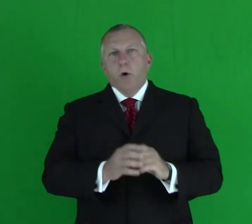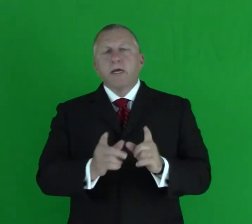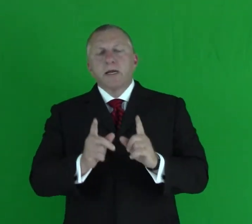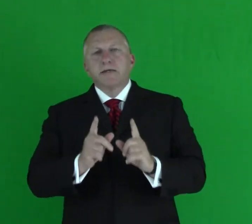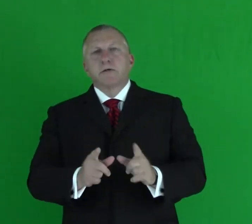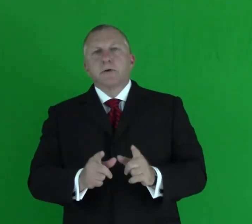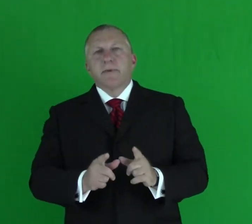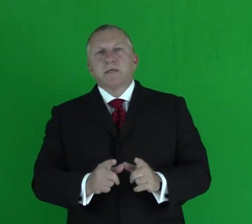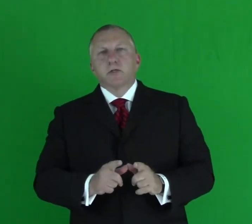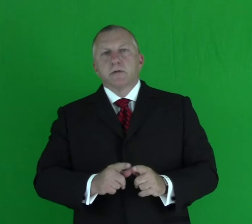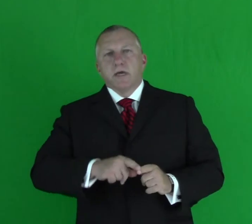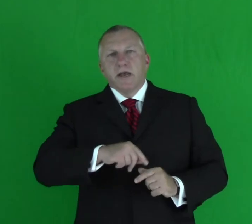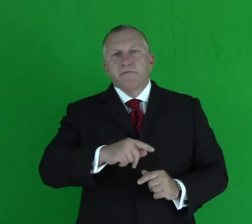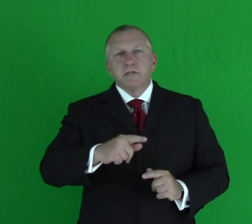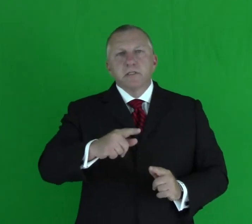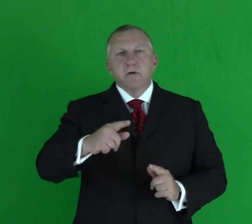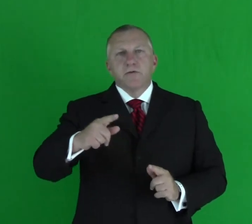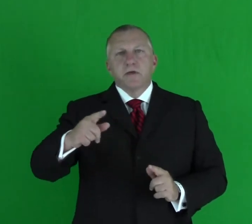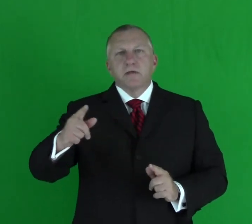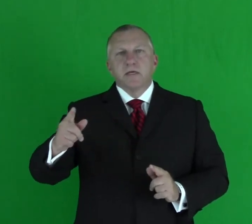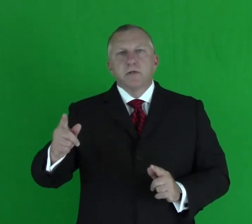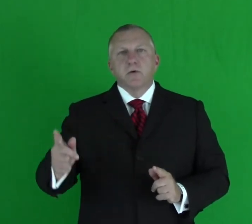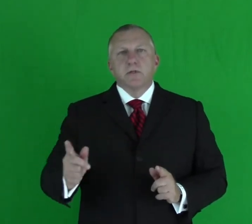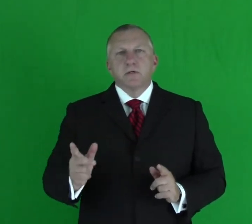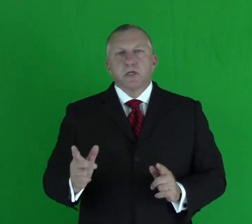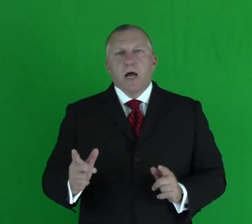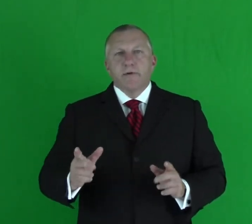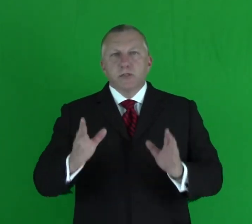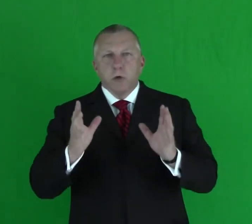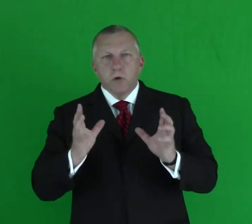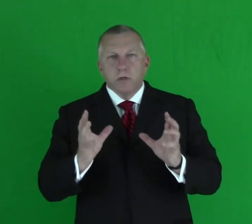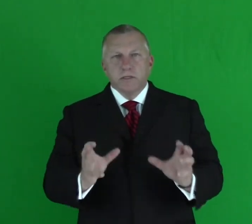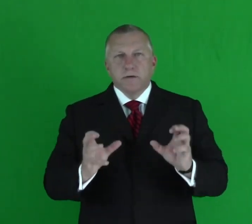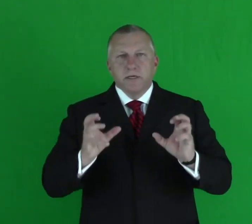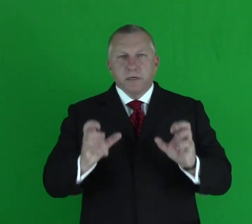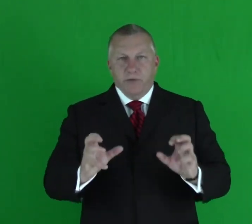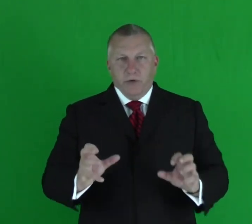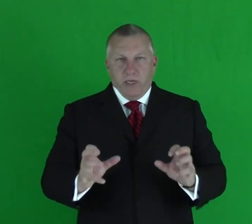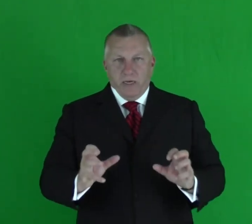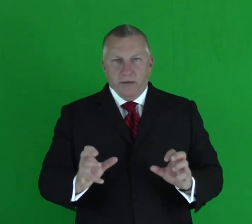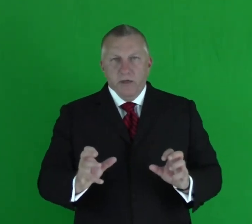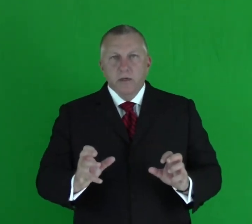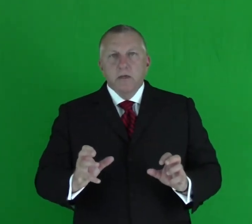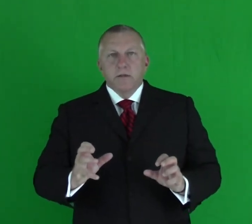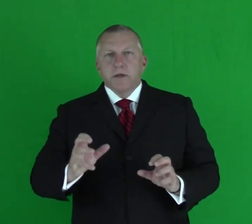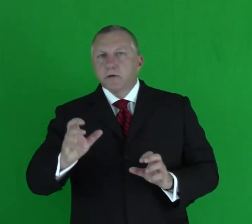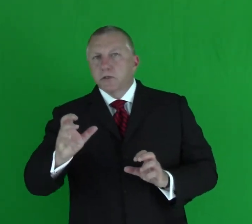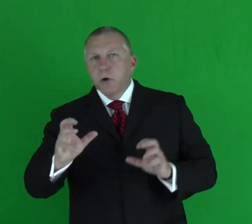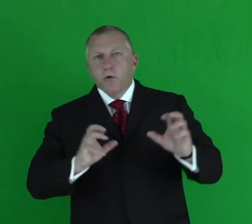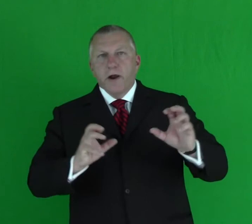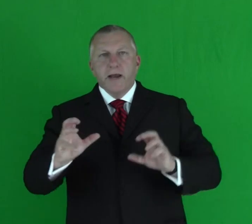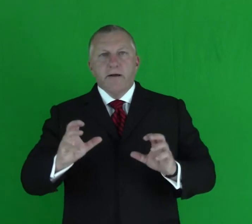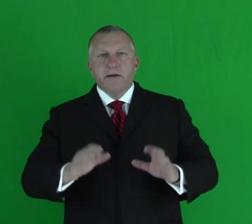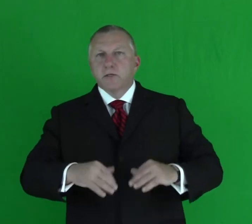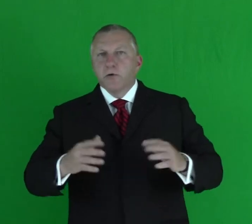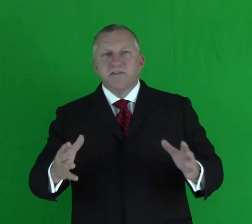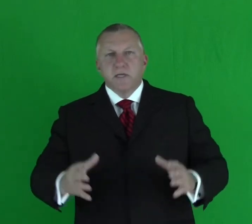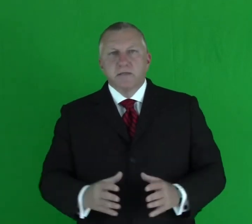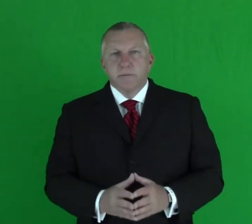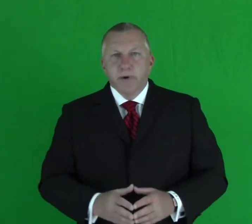what can I do to make sure that every single thing they do in their job is so clearly communicated, there's no gray areas, no ifs, ands,